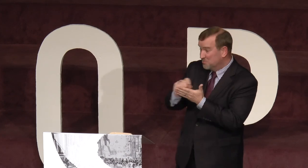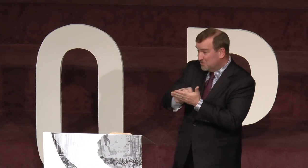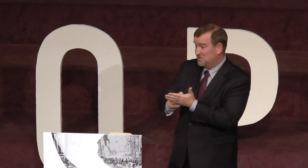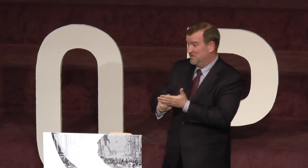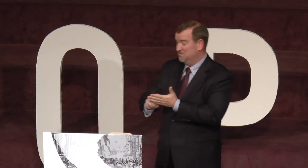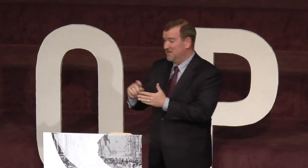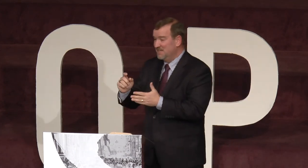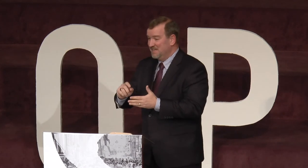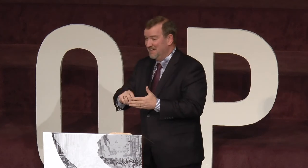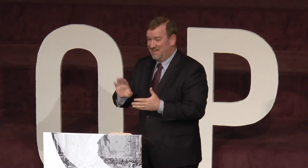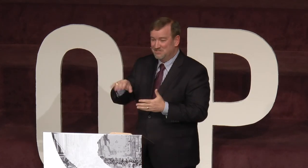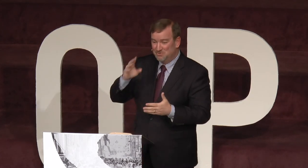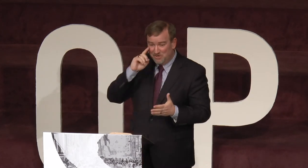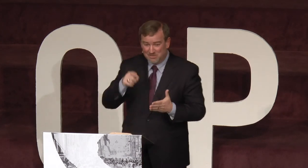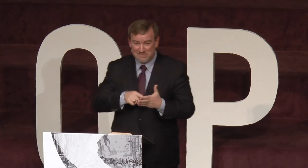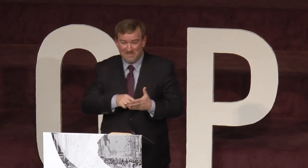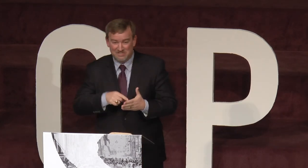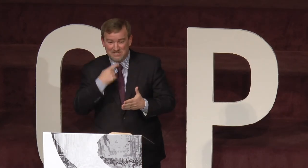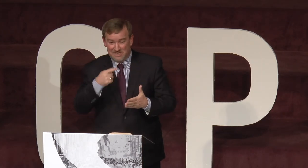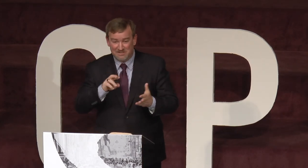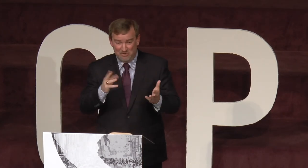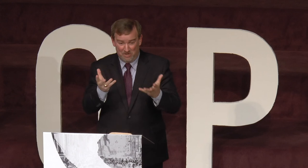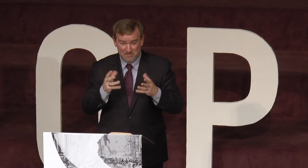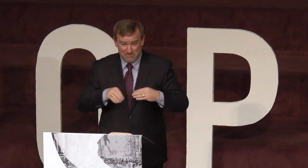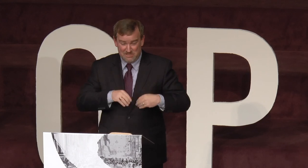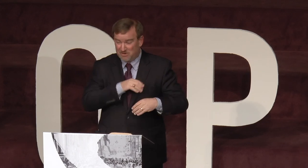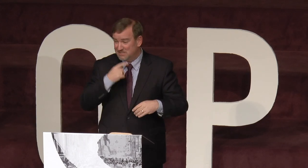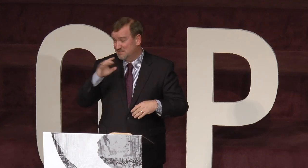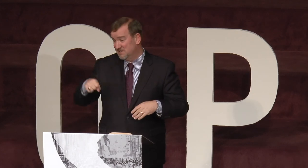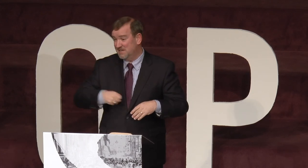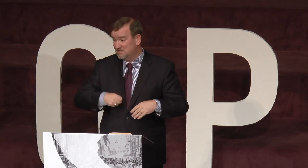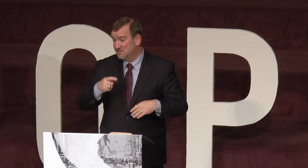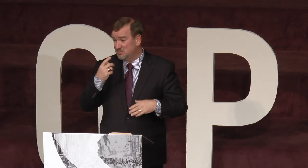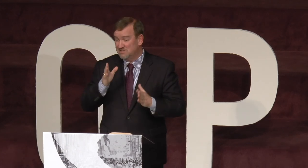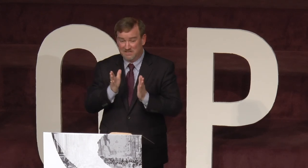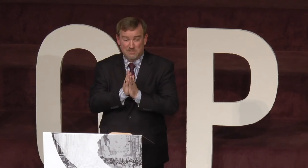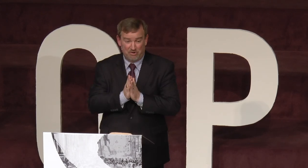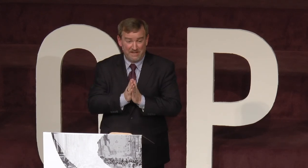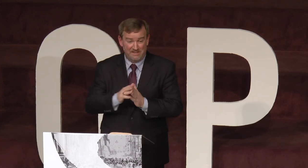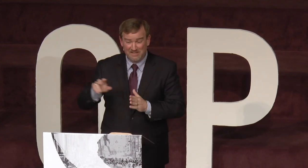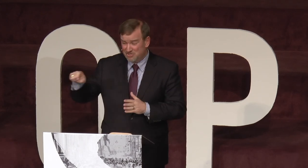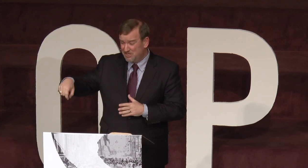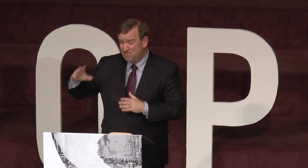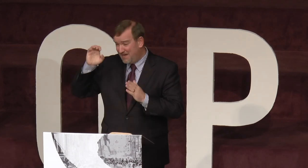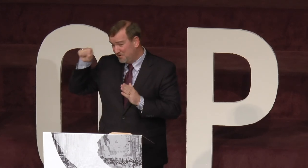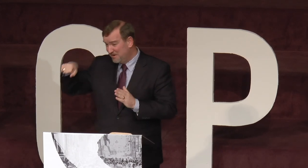wrote to him. But as you noticed, she said, do you want to receive Christ? He said, yes. She said, let's pray. She bowed her